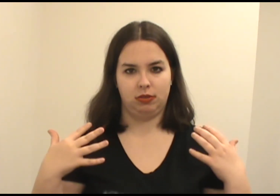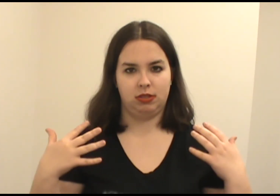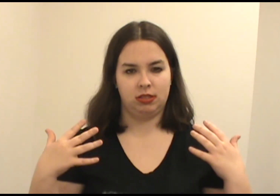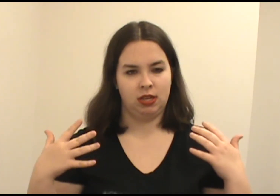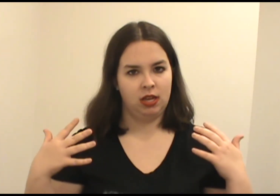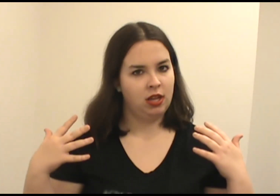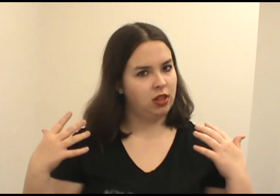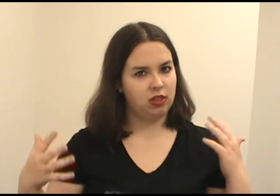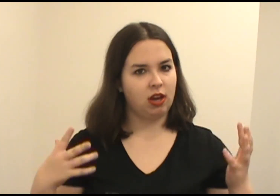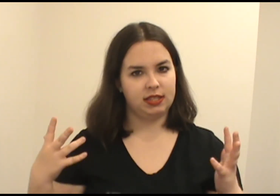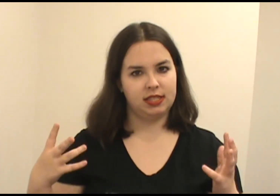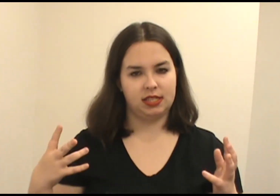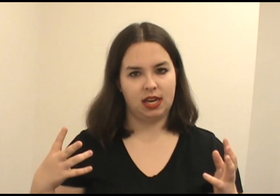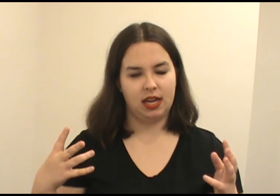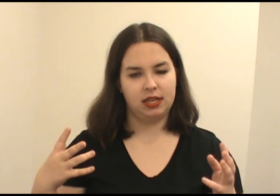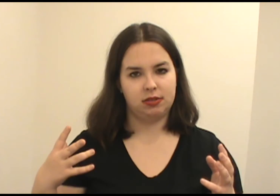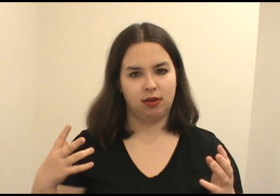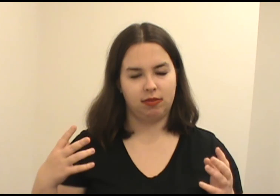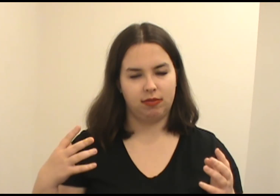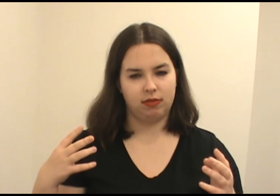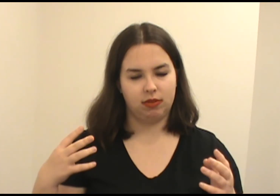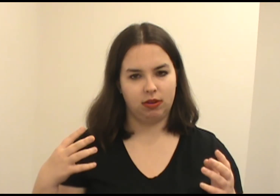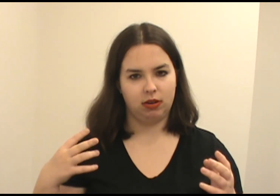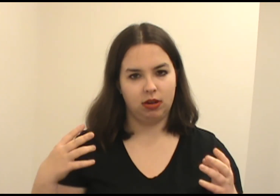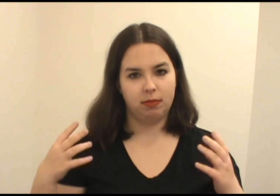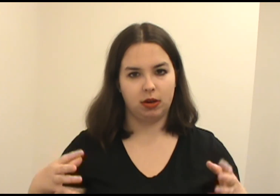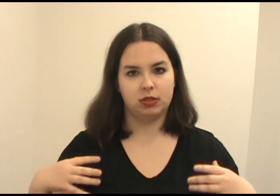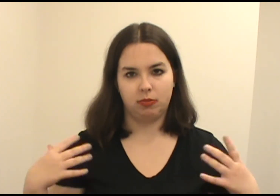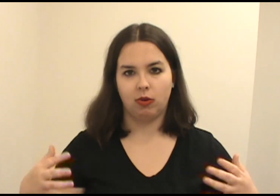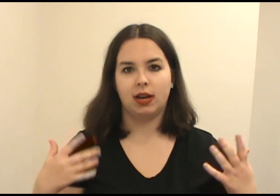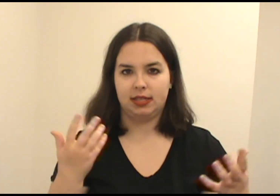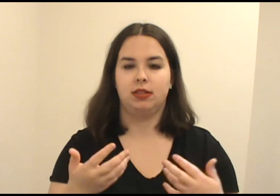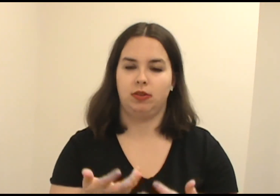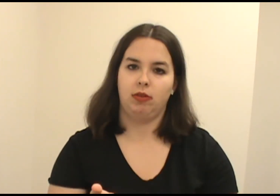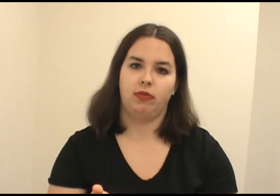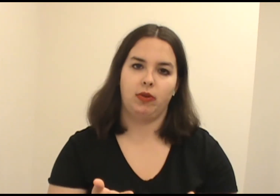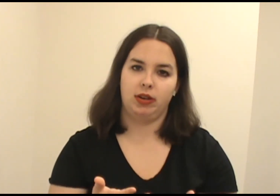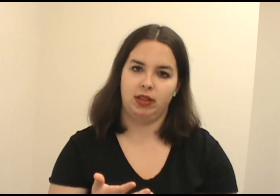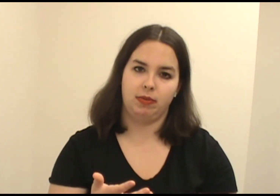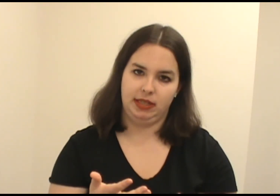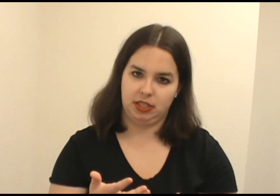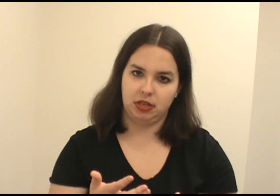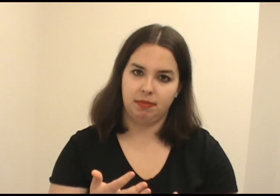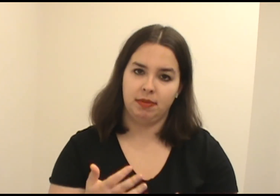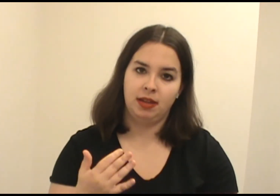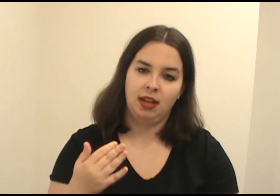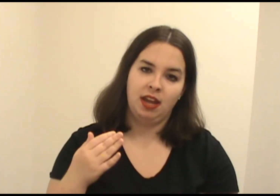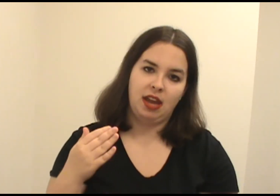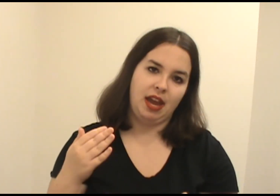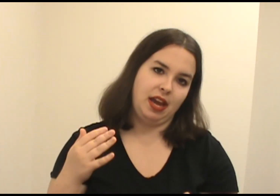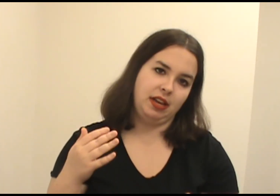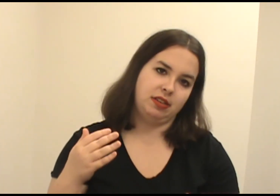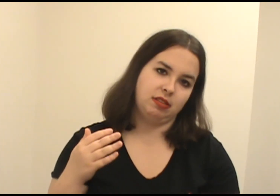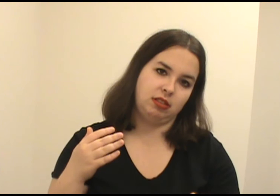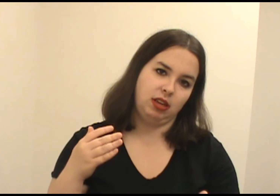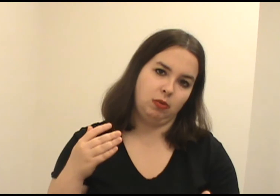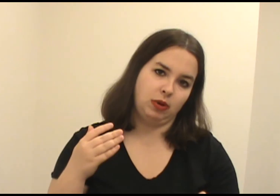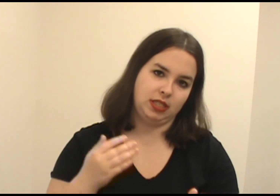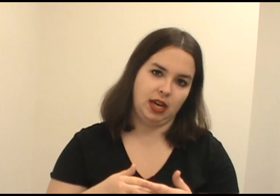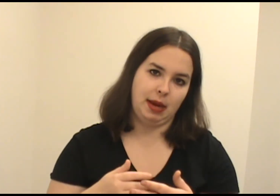thoughts in his head sort of emerge more as they're going forward in their relationship. And to see what's going to